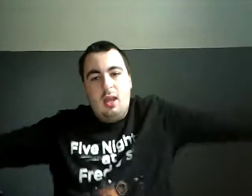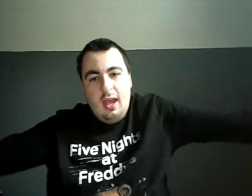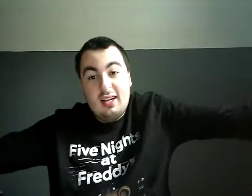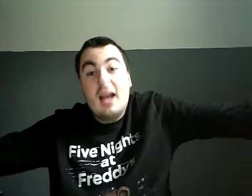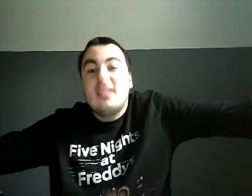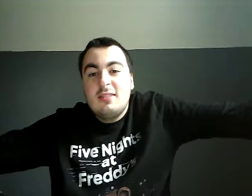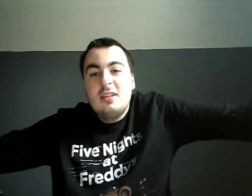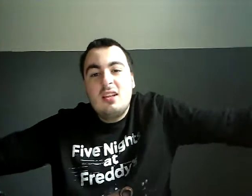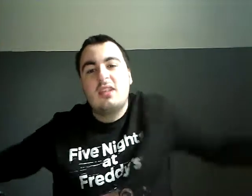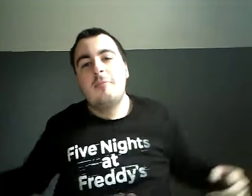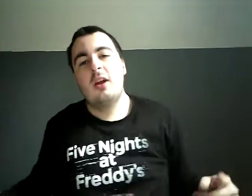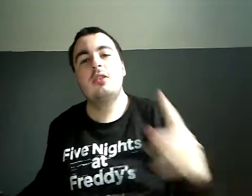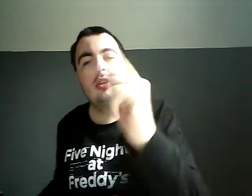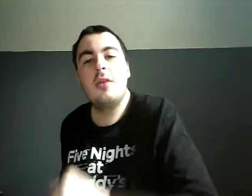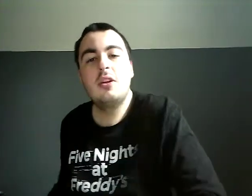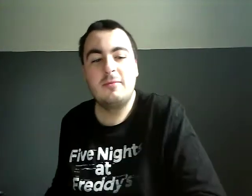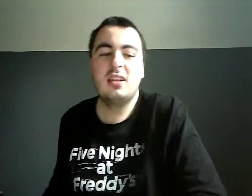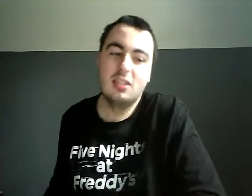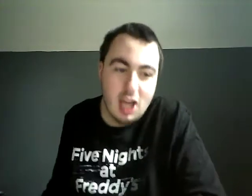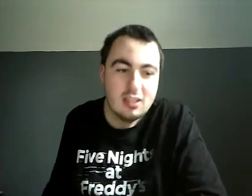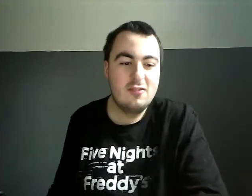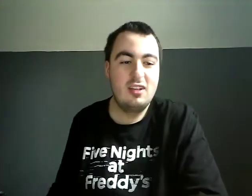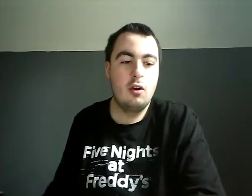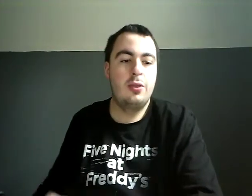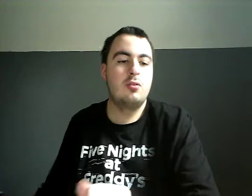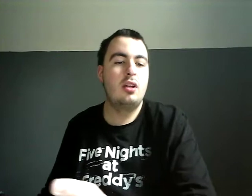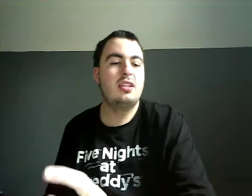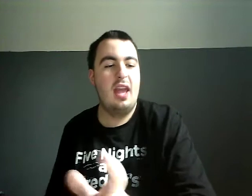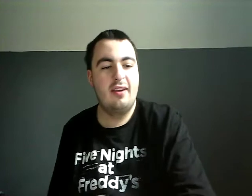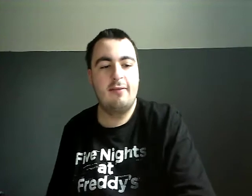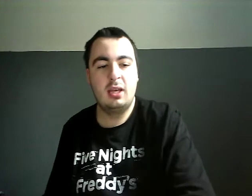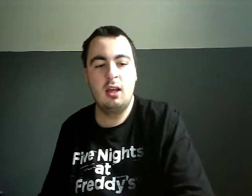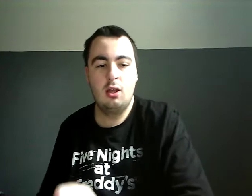Hey guys, it's me TheLegend bringing you another lip-syncing challenge video. This one is end of me and